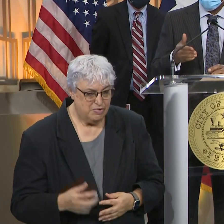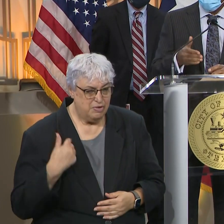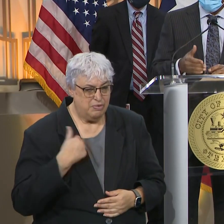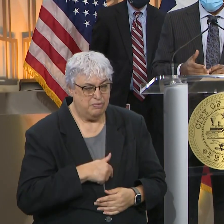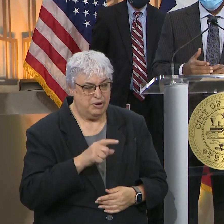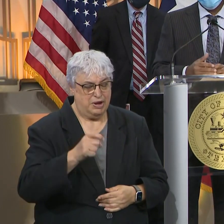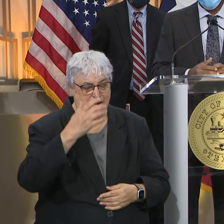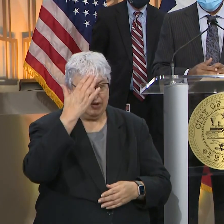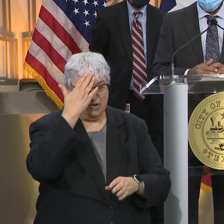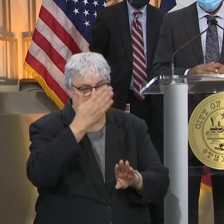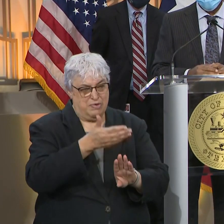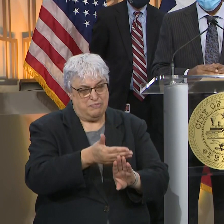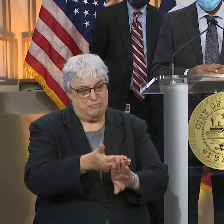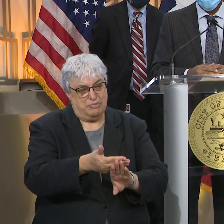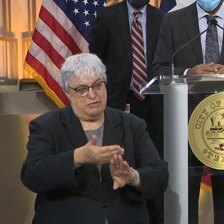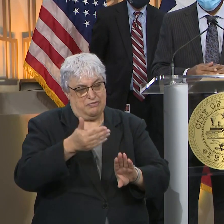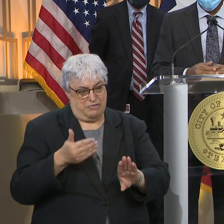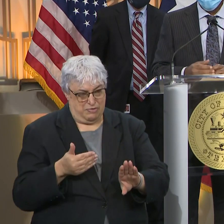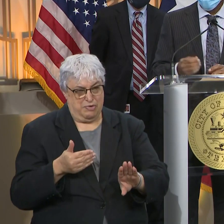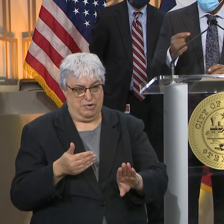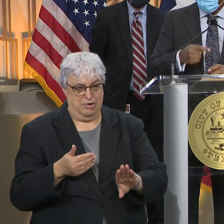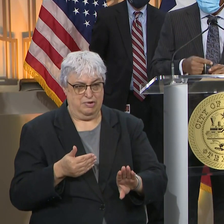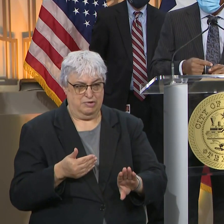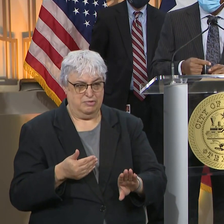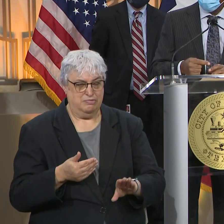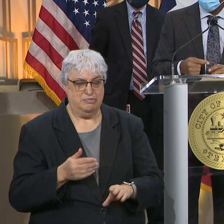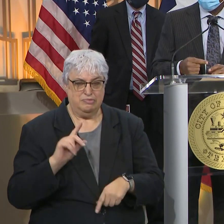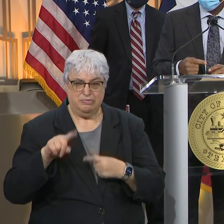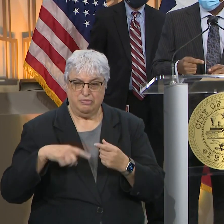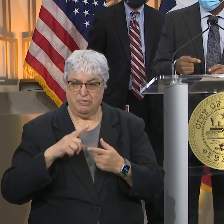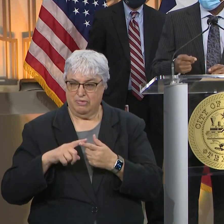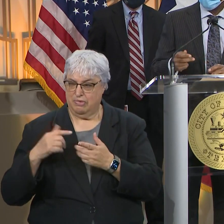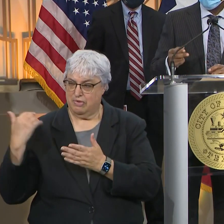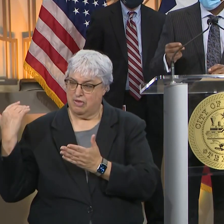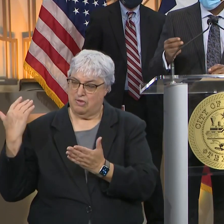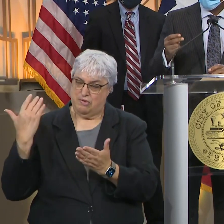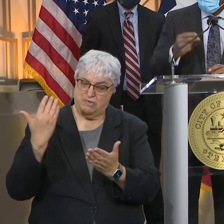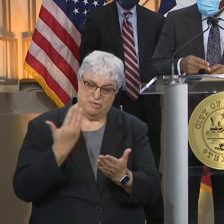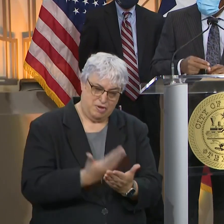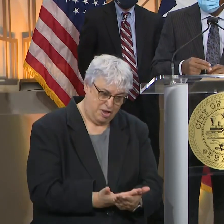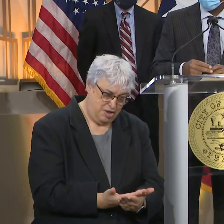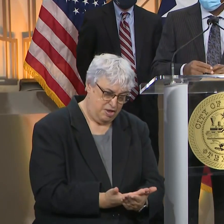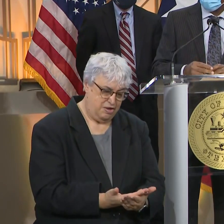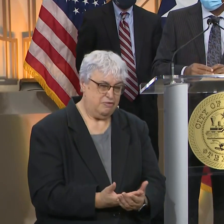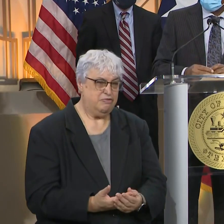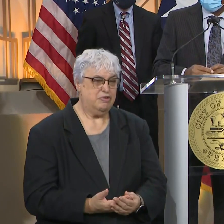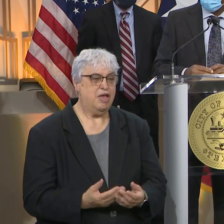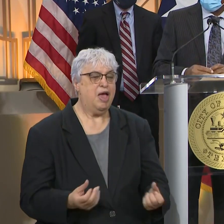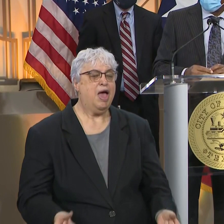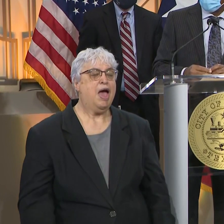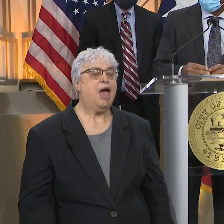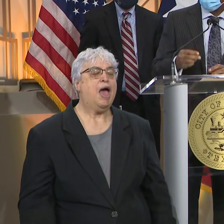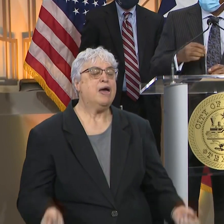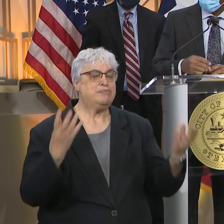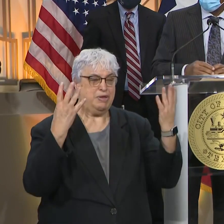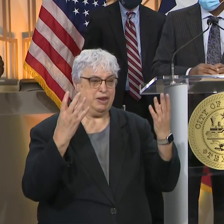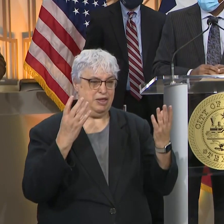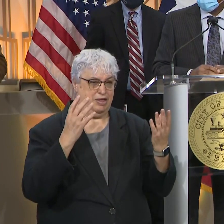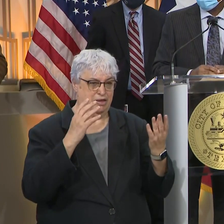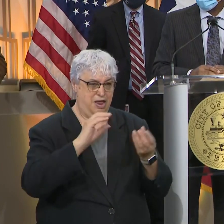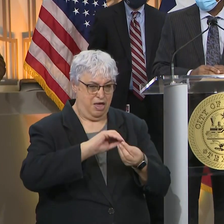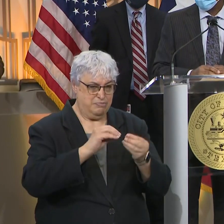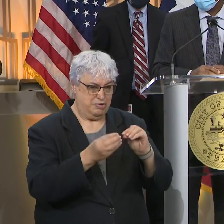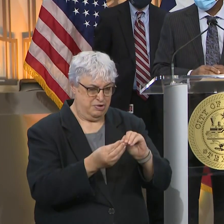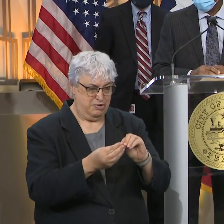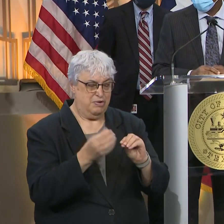with some degree of certainty when that shipment will come in and how much we will be receiving. That way we'll